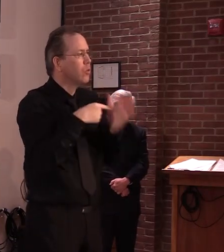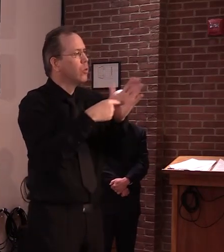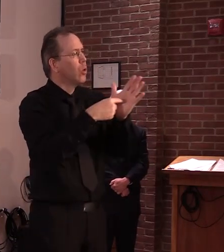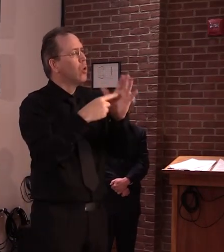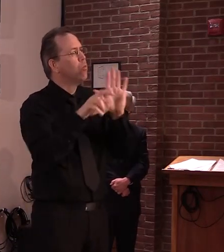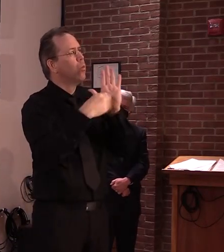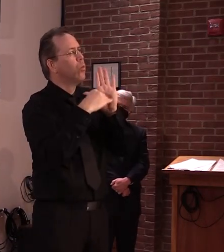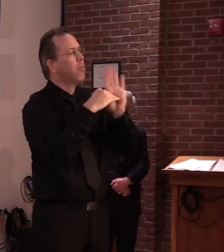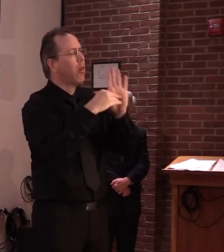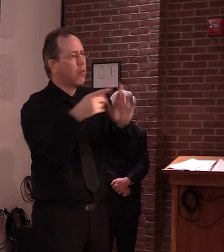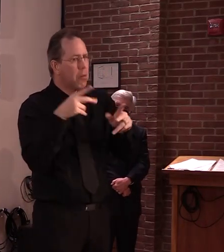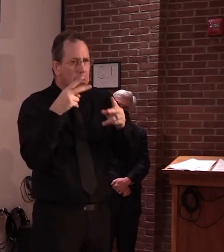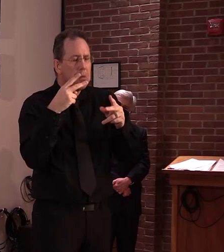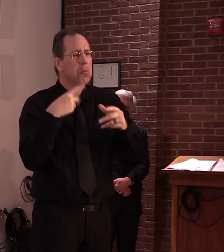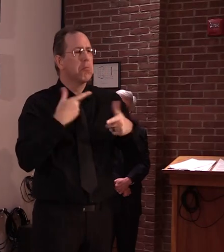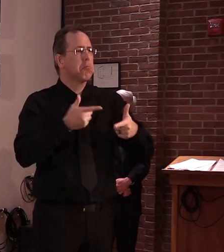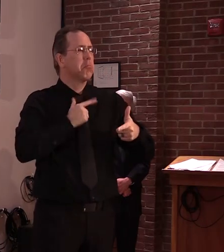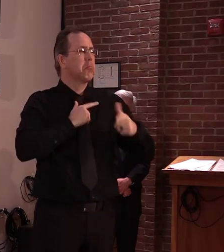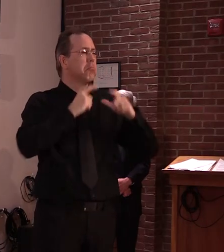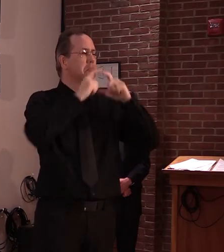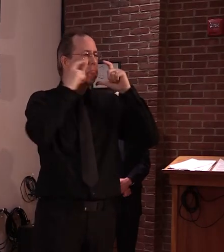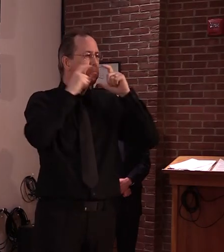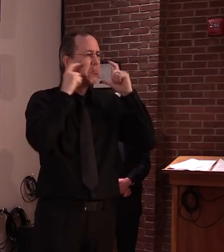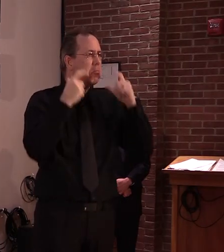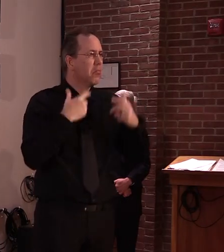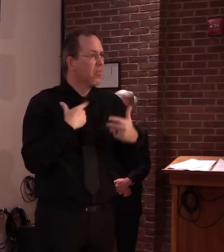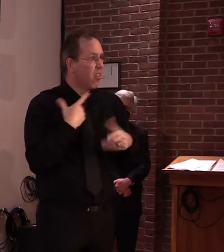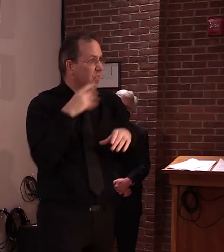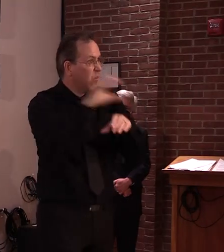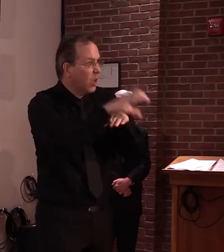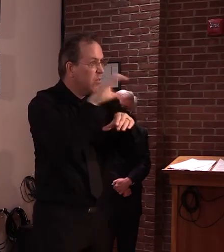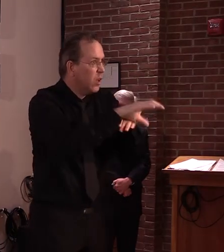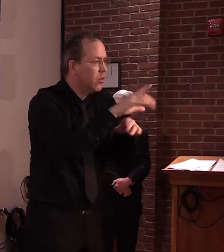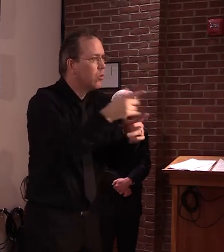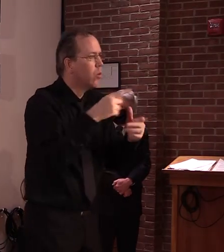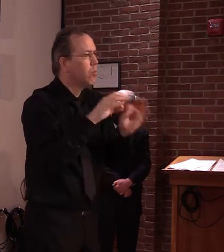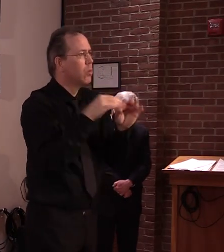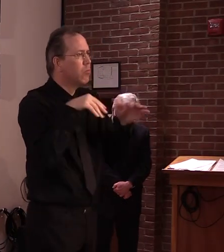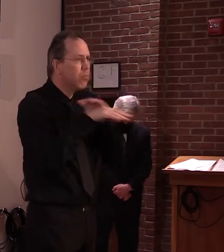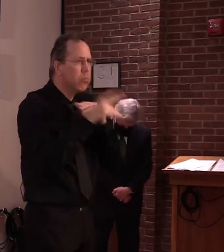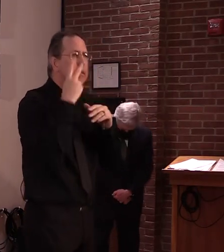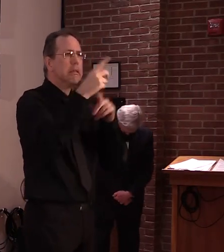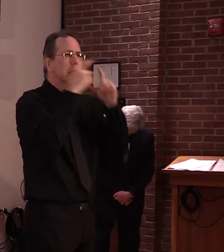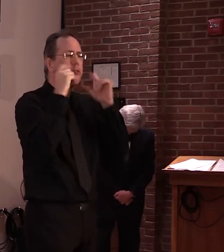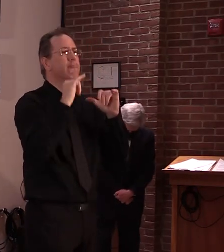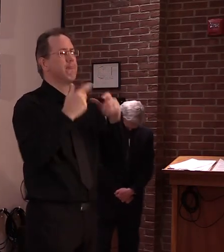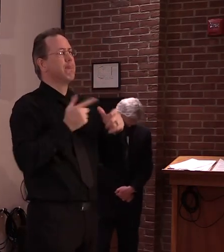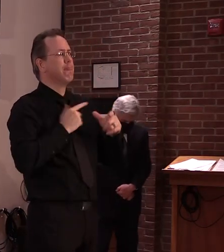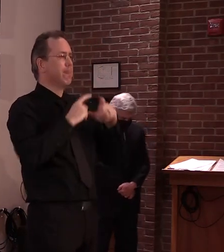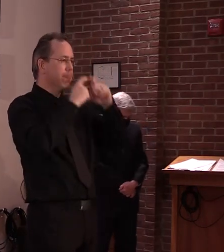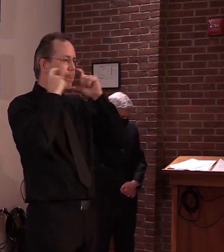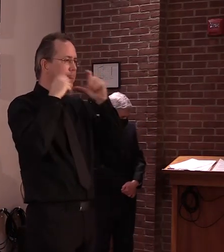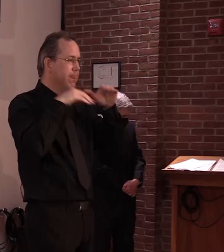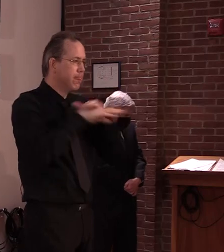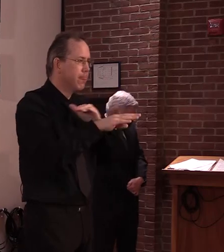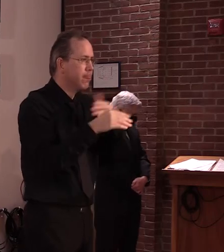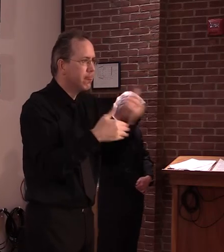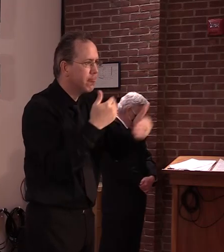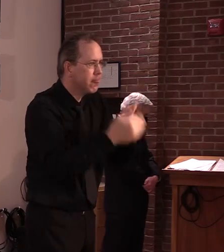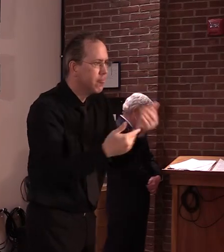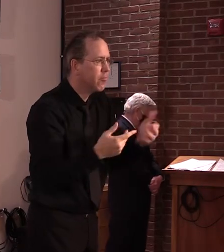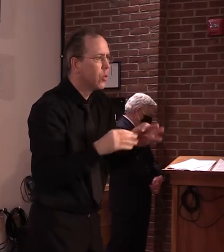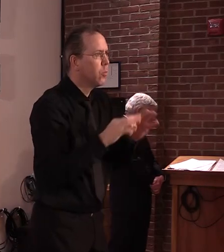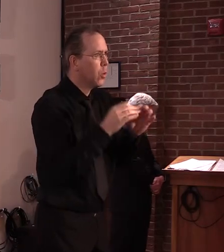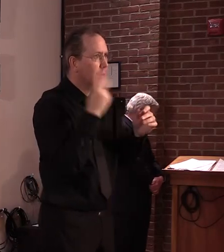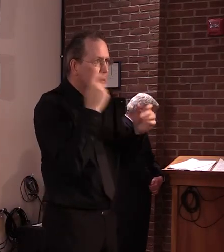mandatory face coverings. If we see that it becomes if the science and there's evidence that would